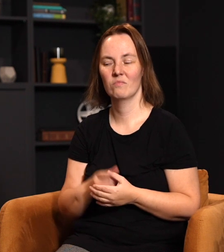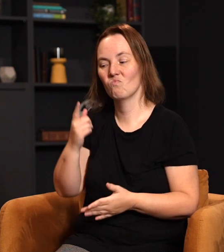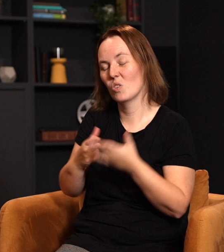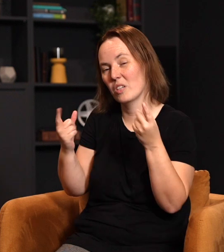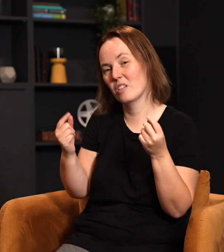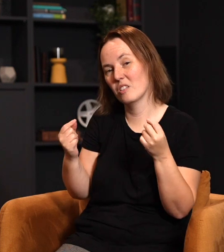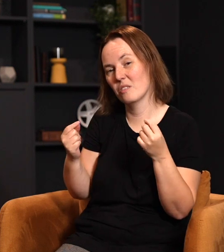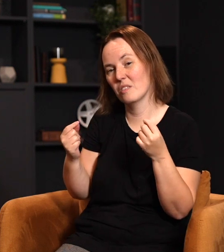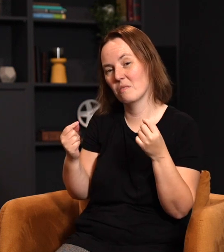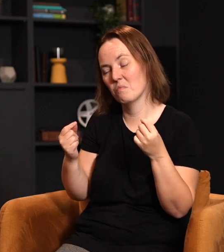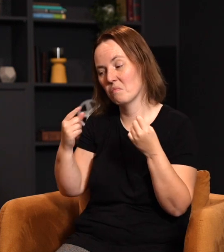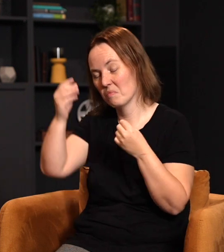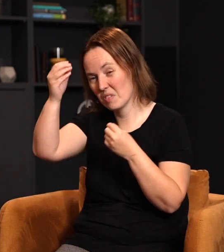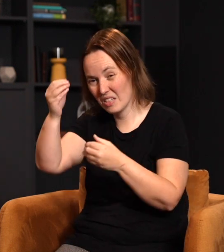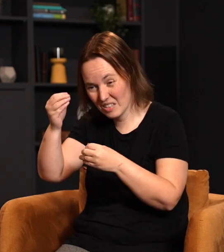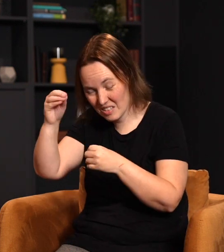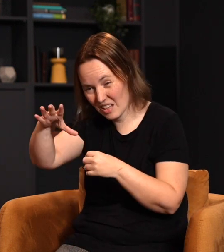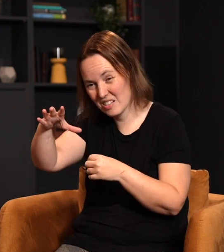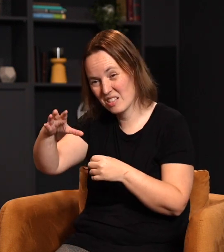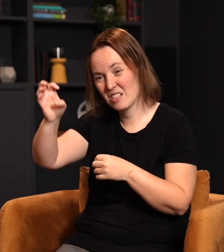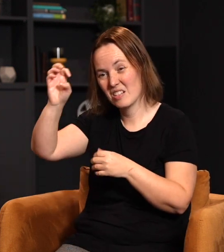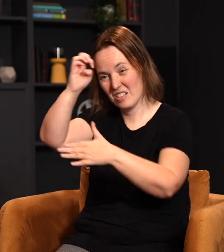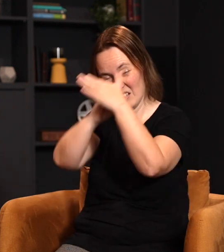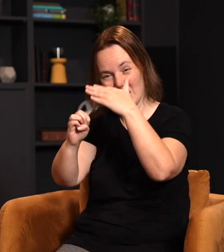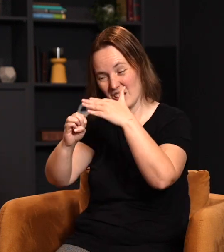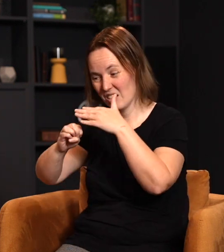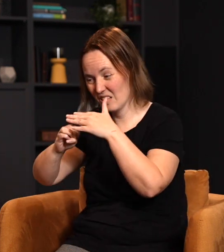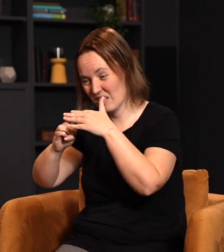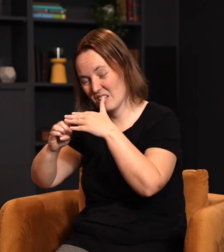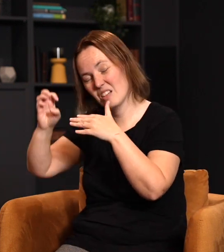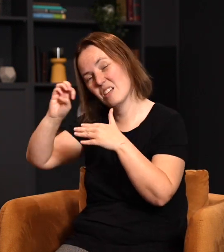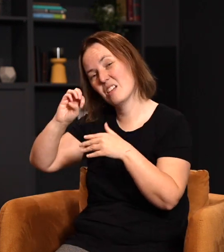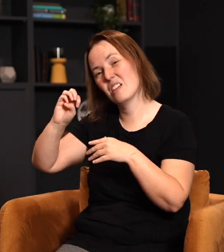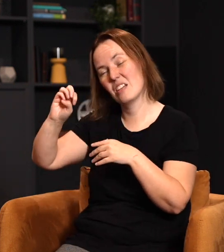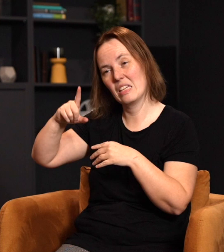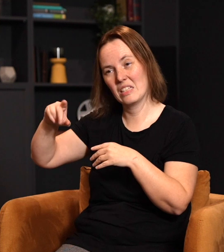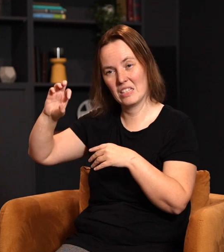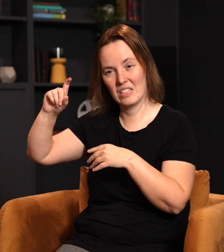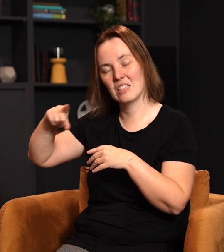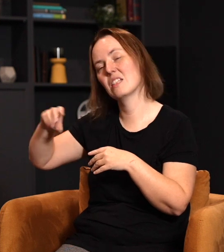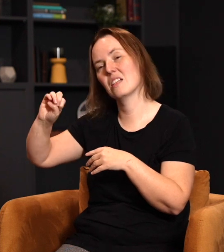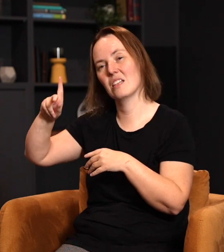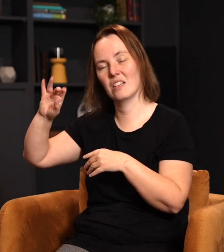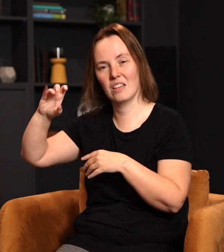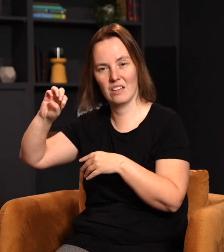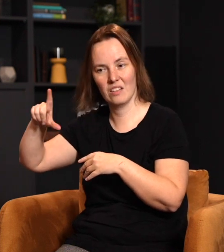did he do? He sends the prophet Ezekiel through the city, the width and the breadth of it, down the alleys, through the streets, in search of what?